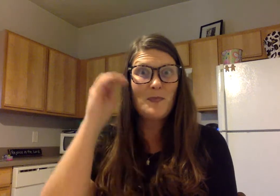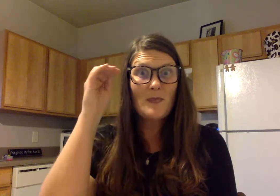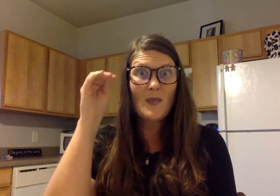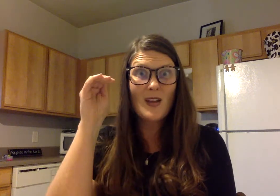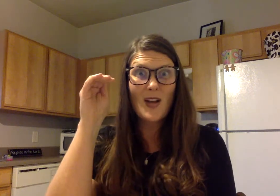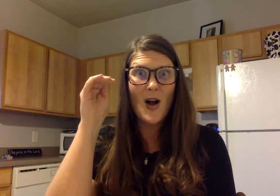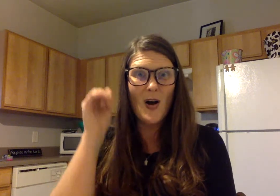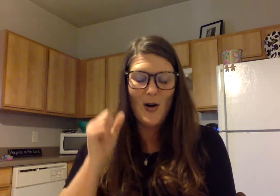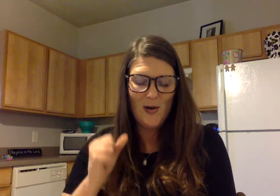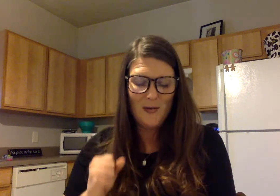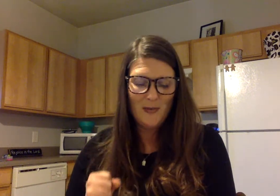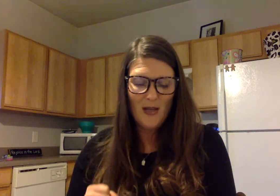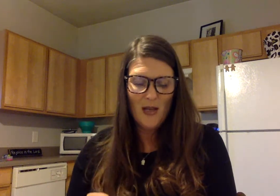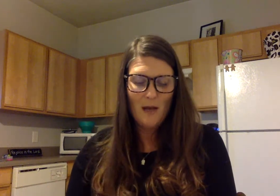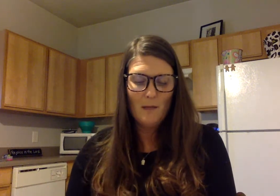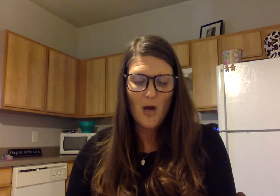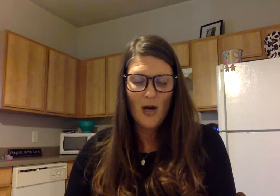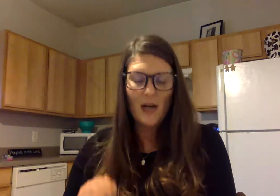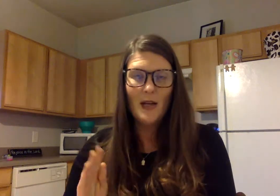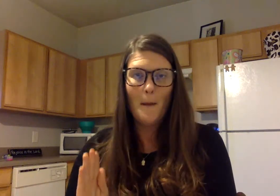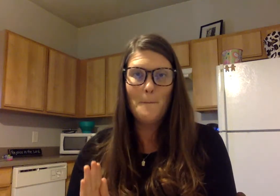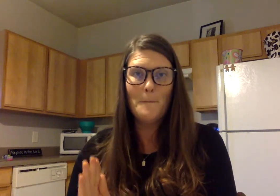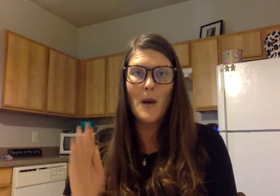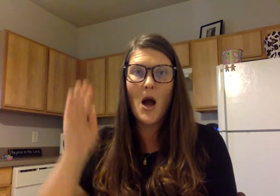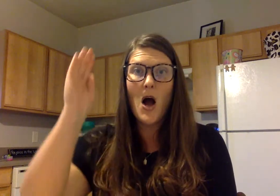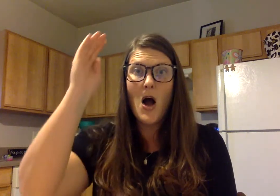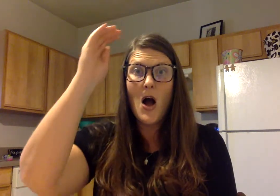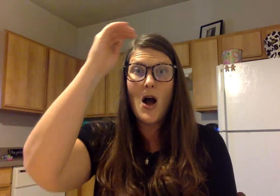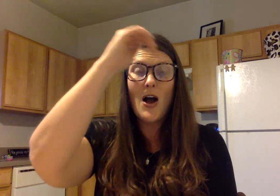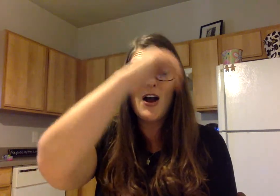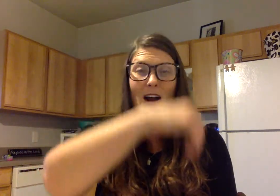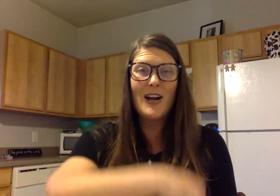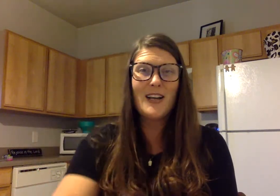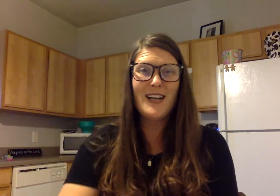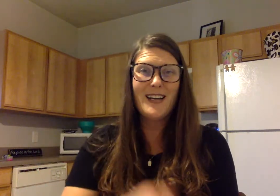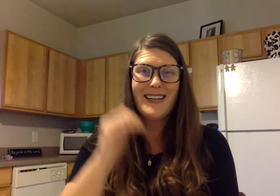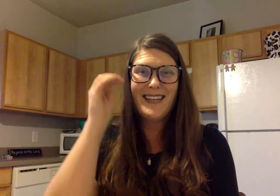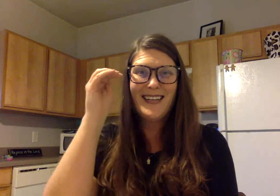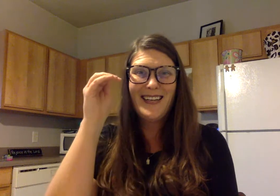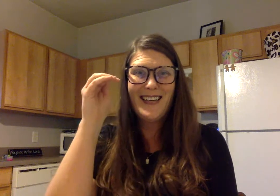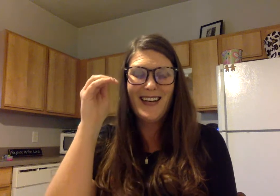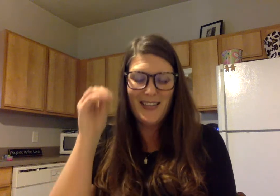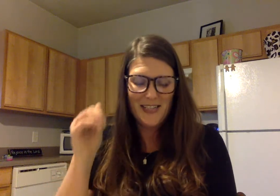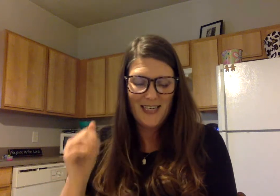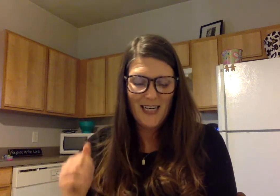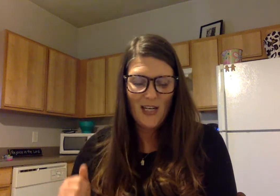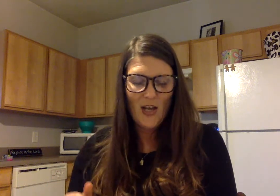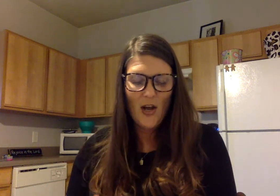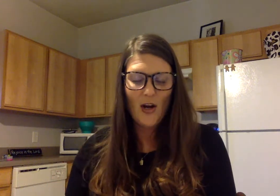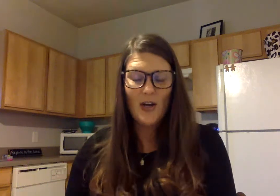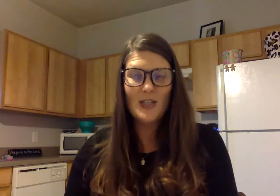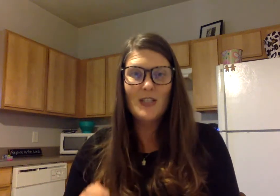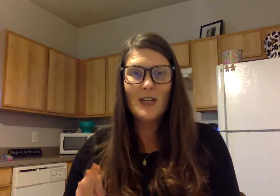aw, mark, mark, r, hurt,